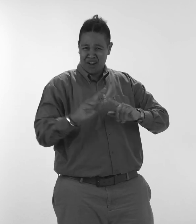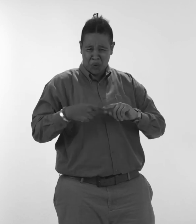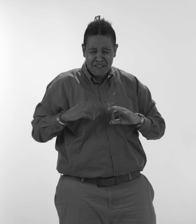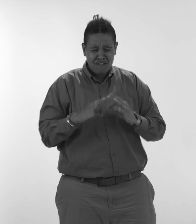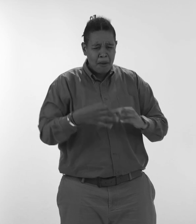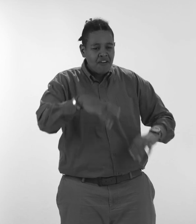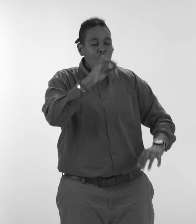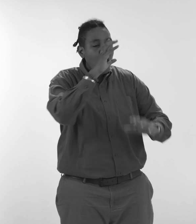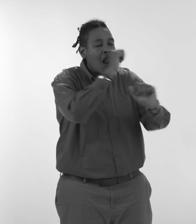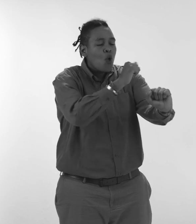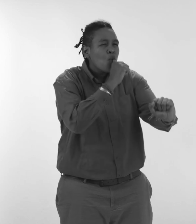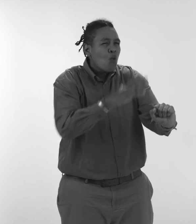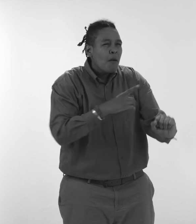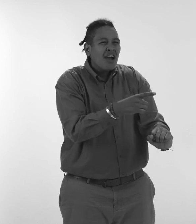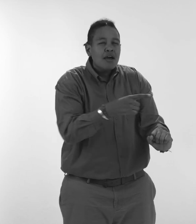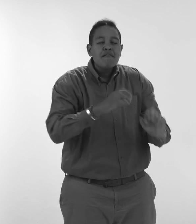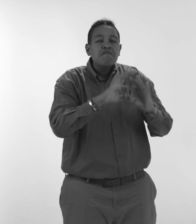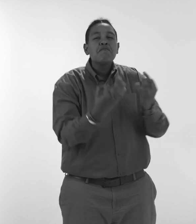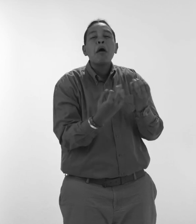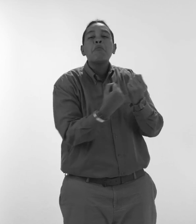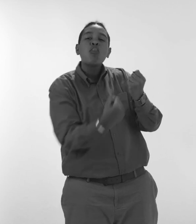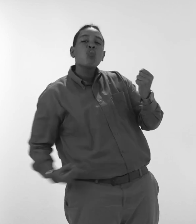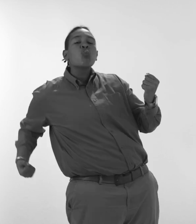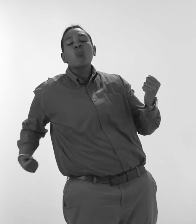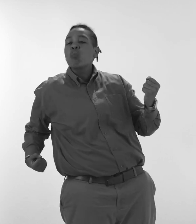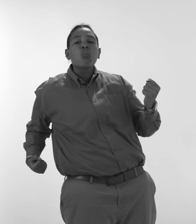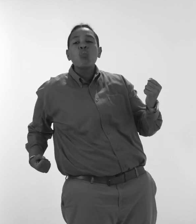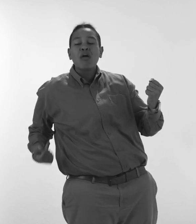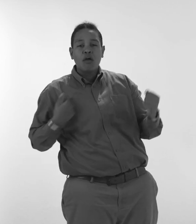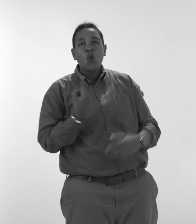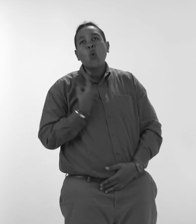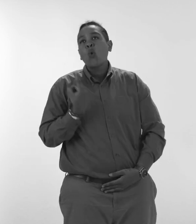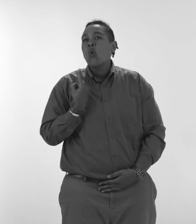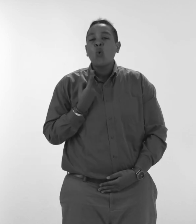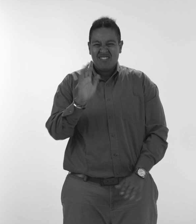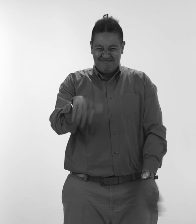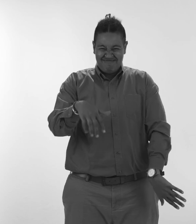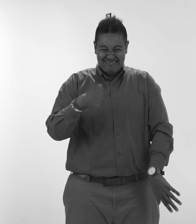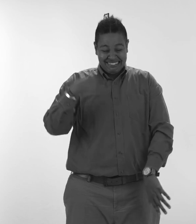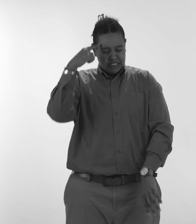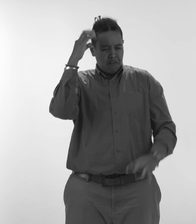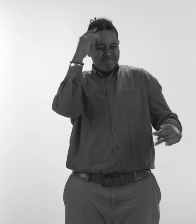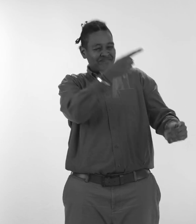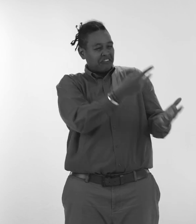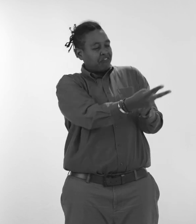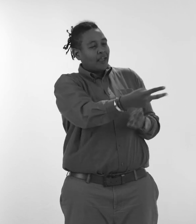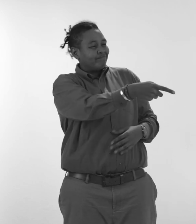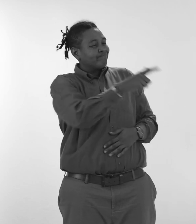My family found out about my love for women and they no longer supported me. I was all alone. I was